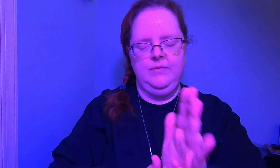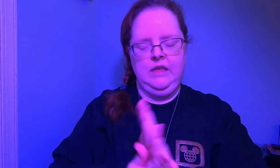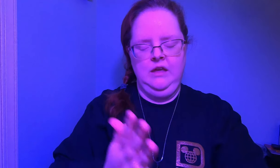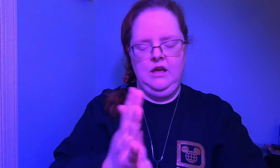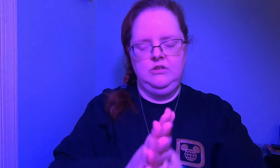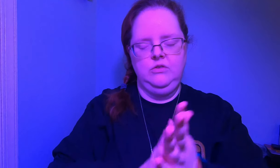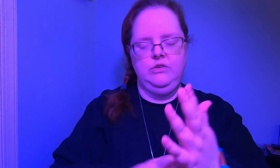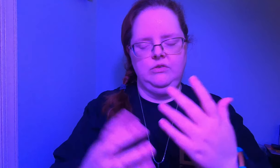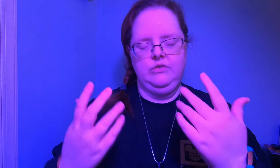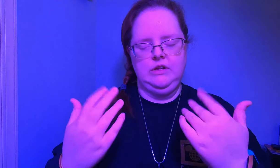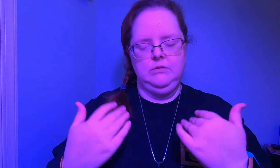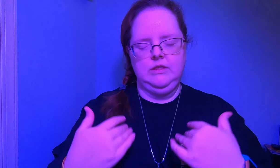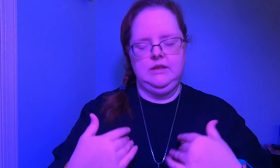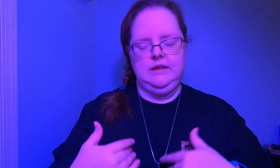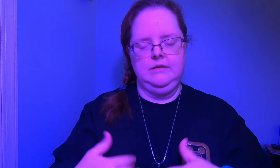as you feel filled with it